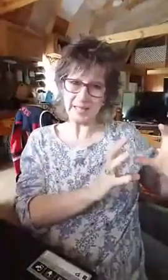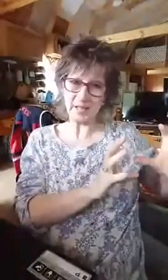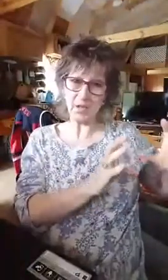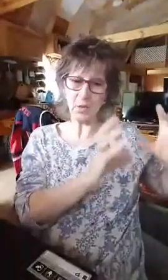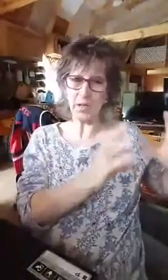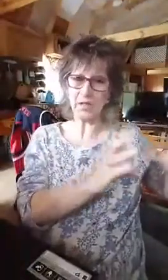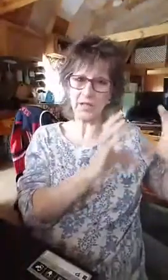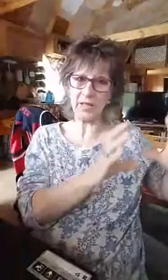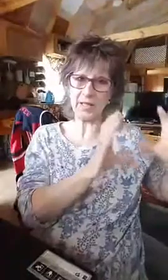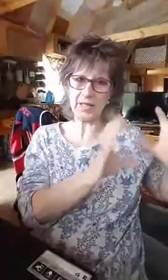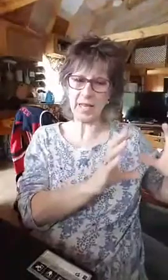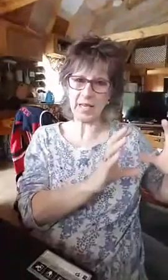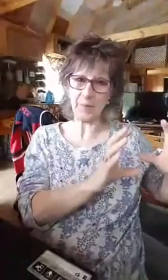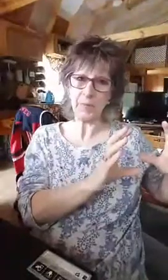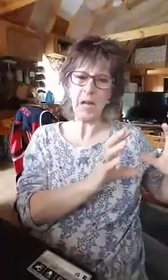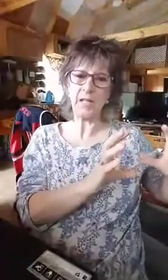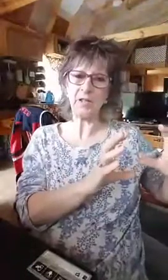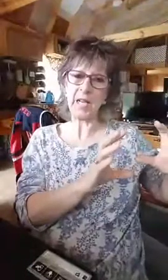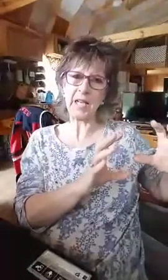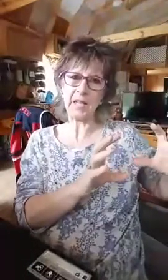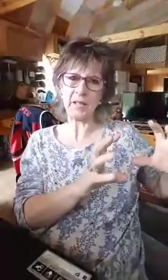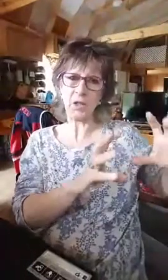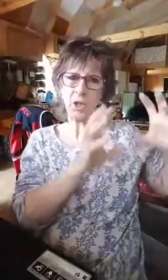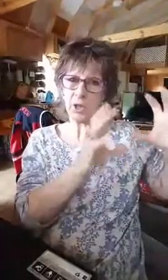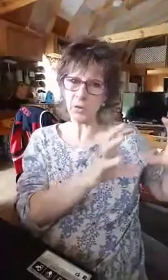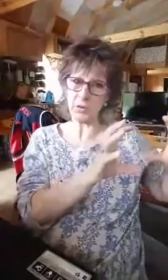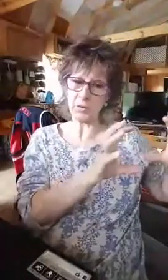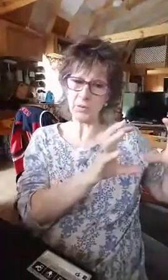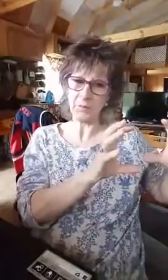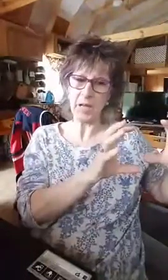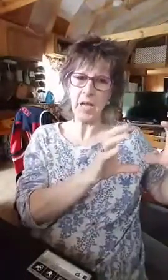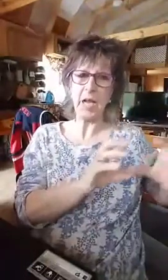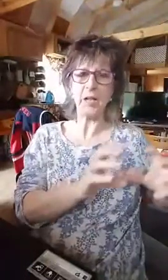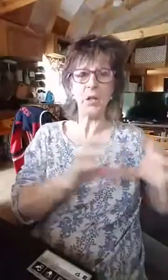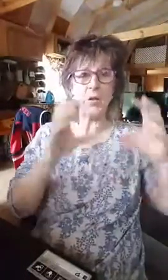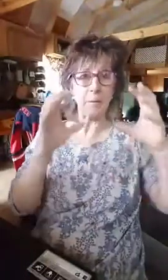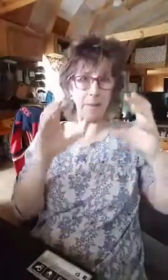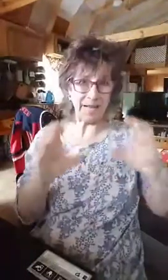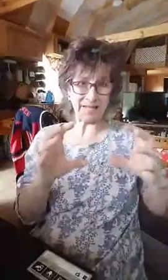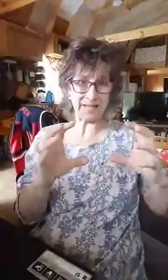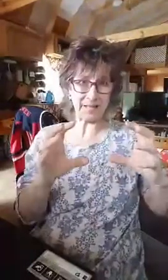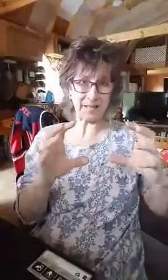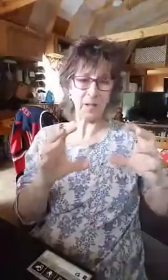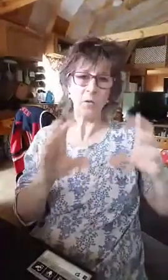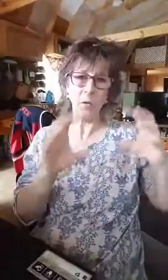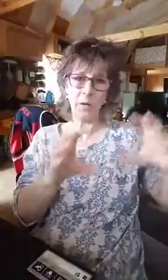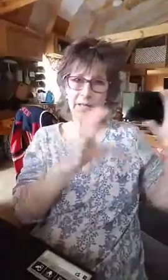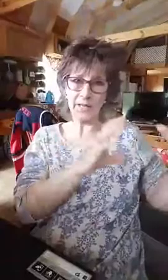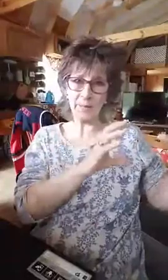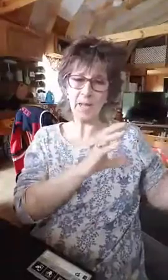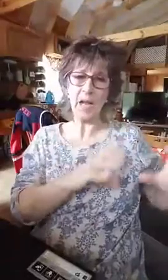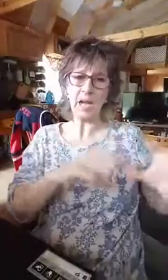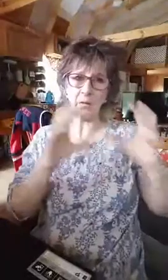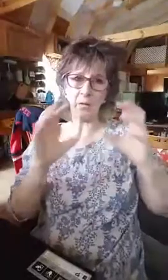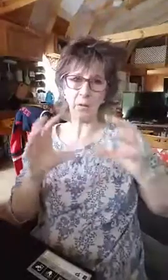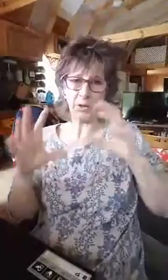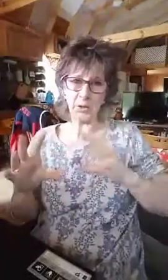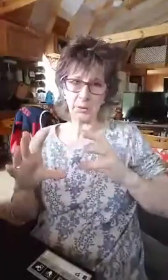to what your son is saying, and you take his cues and you repent for him and for you.